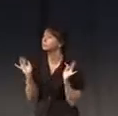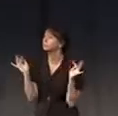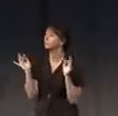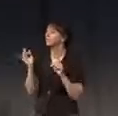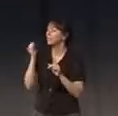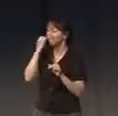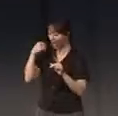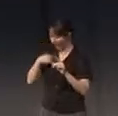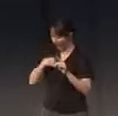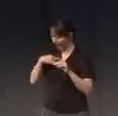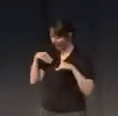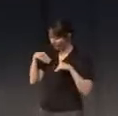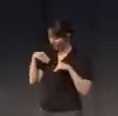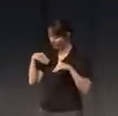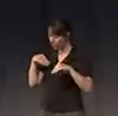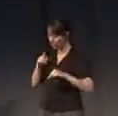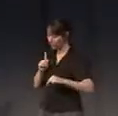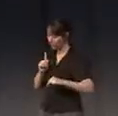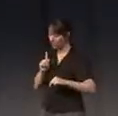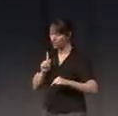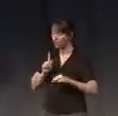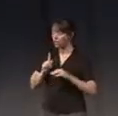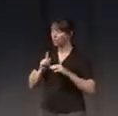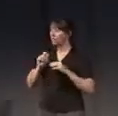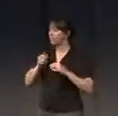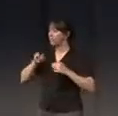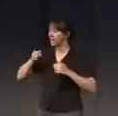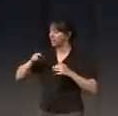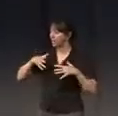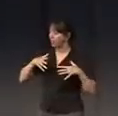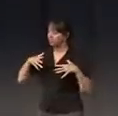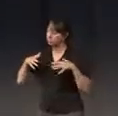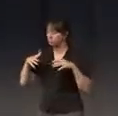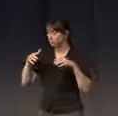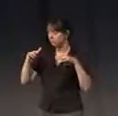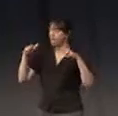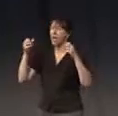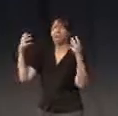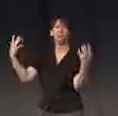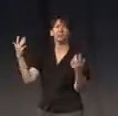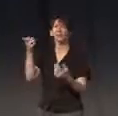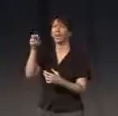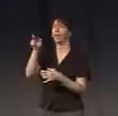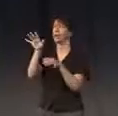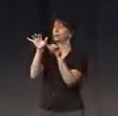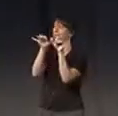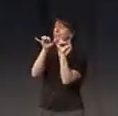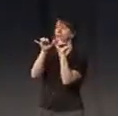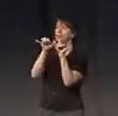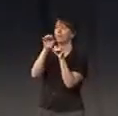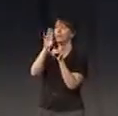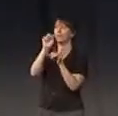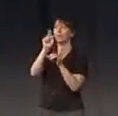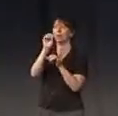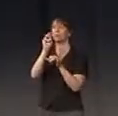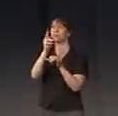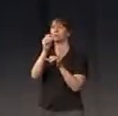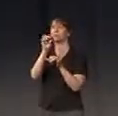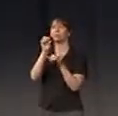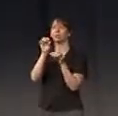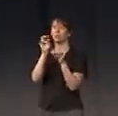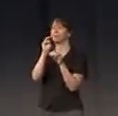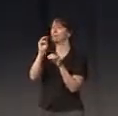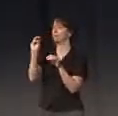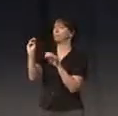you know, the column of air that we have above of us, you know, I don't know how many barometrics, a millimeter of air, but anyway, it's